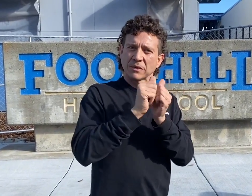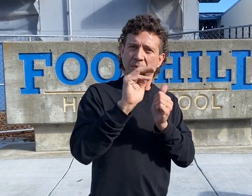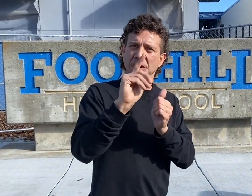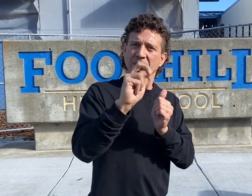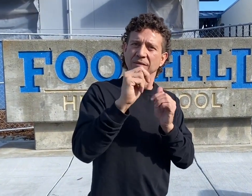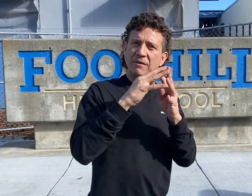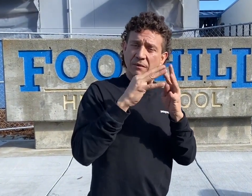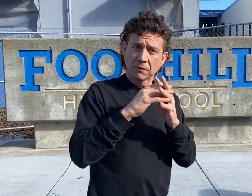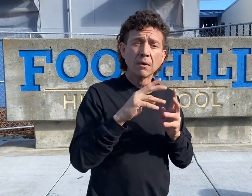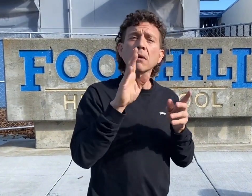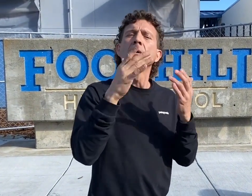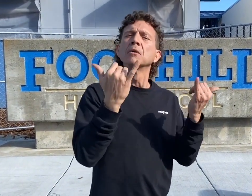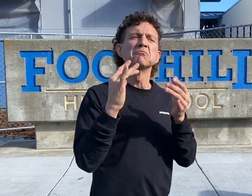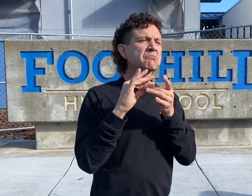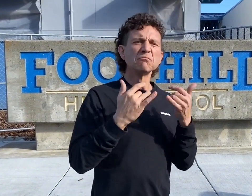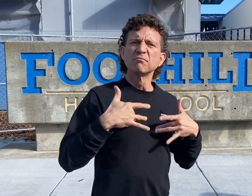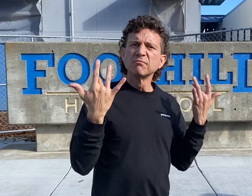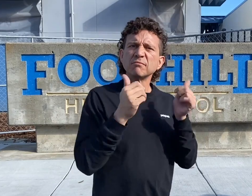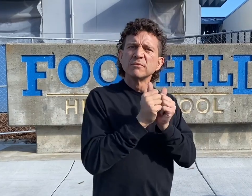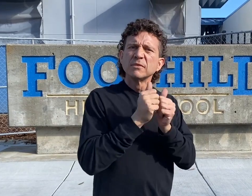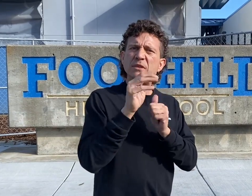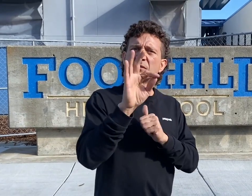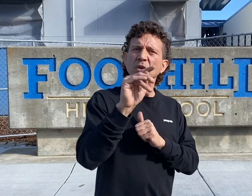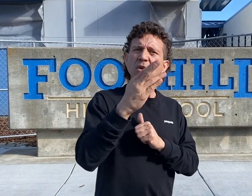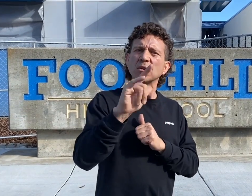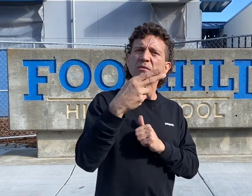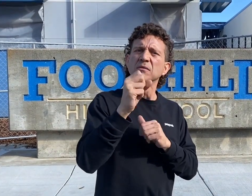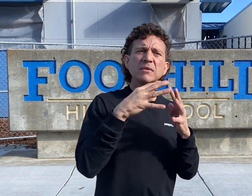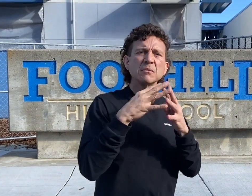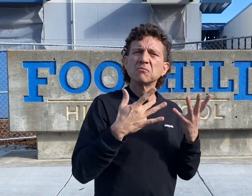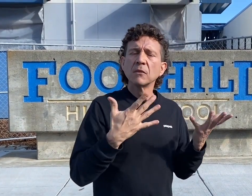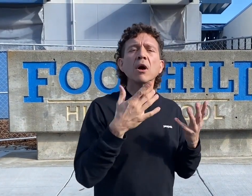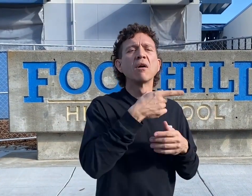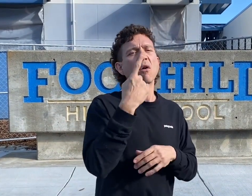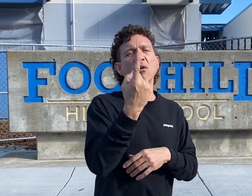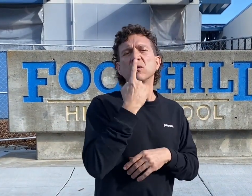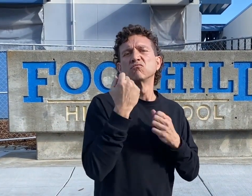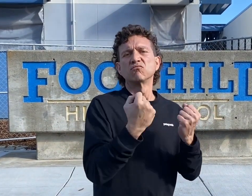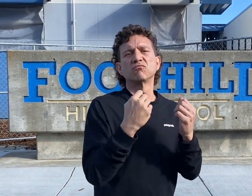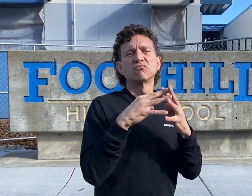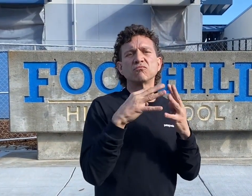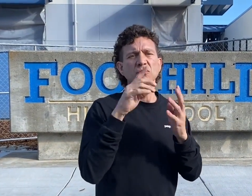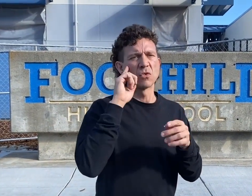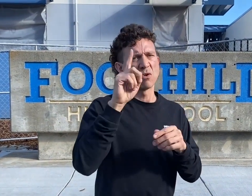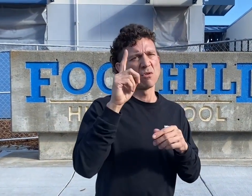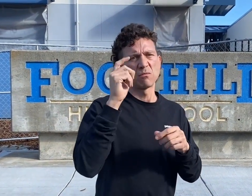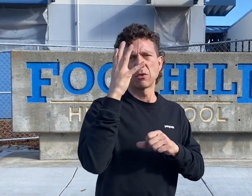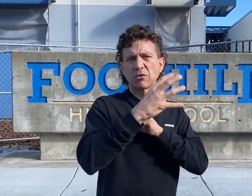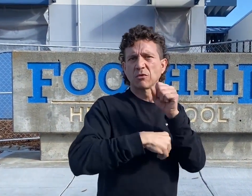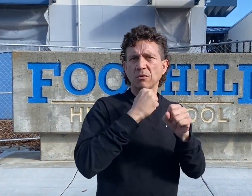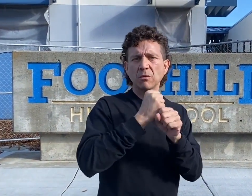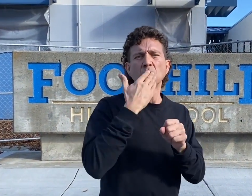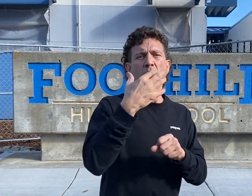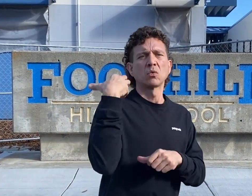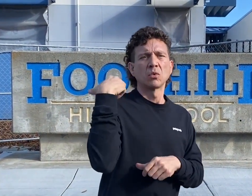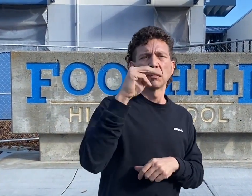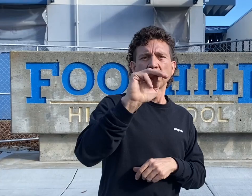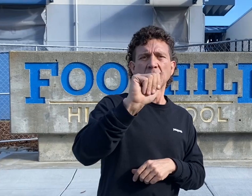You might be thinking, how has Foothill football been doing? Well, the program has been strong for many years thanks to head coach Matt Sweeney.